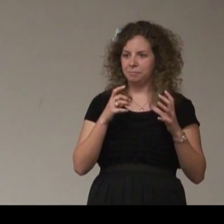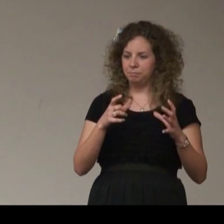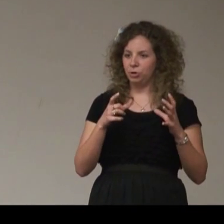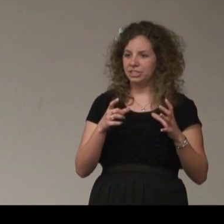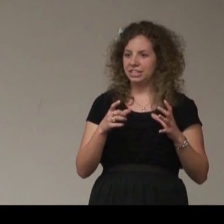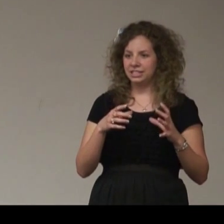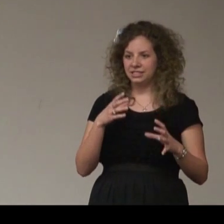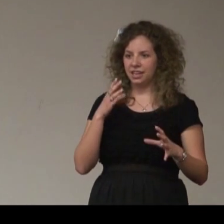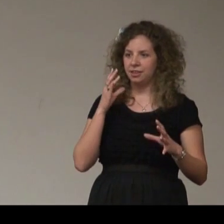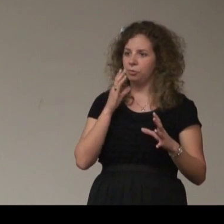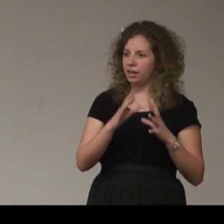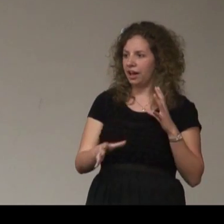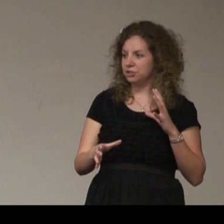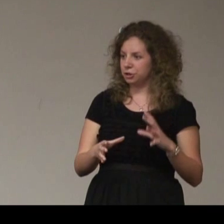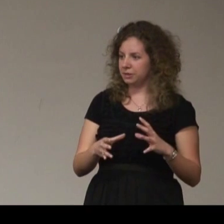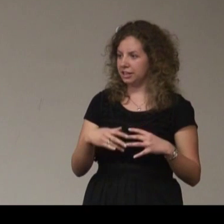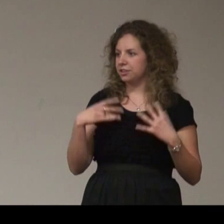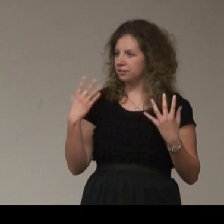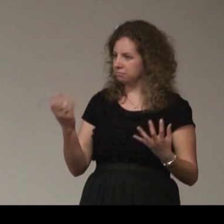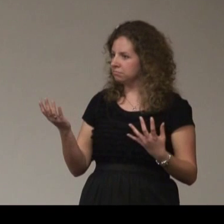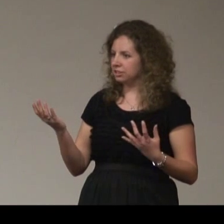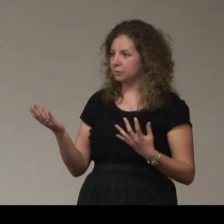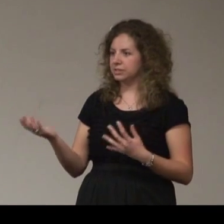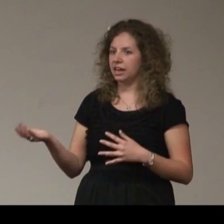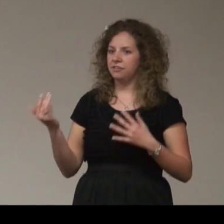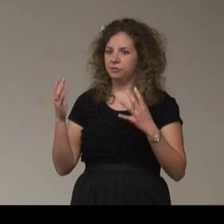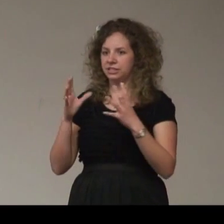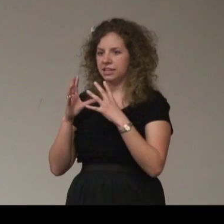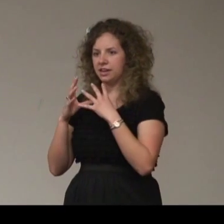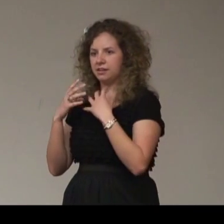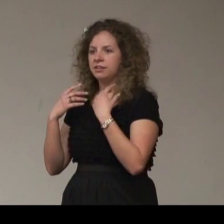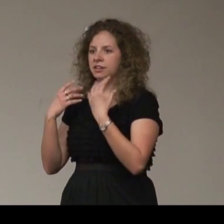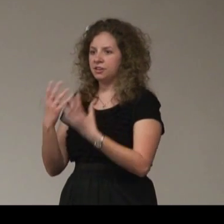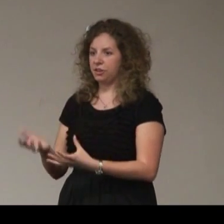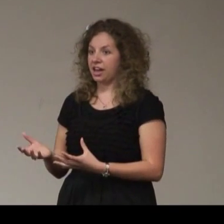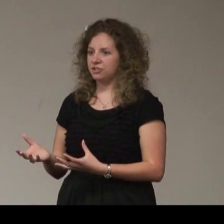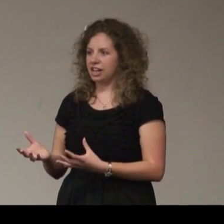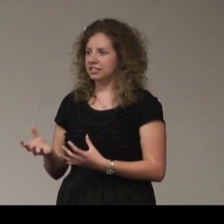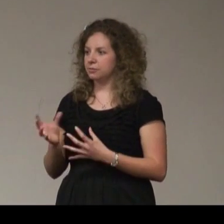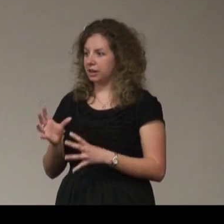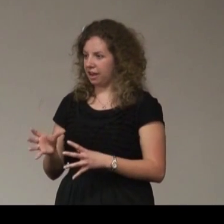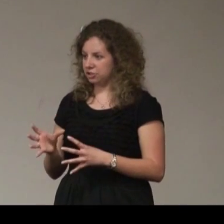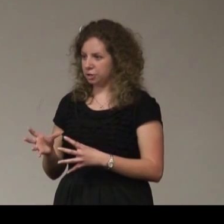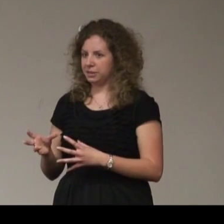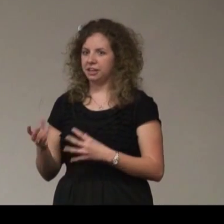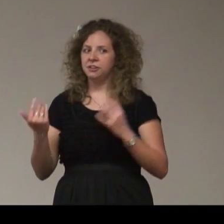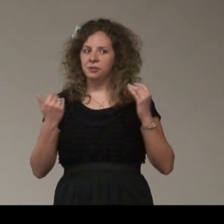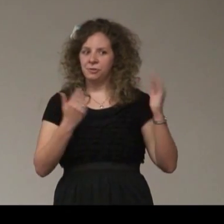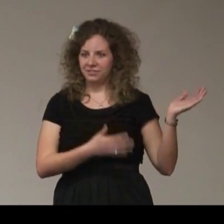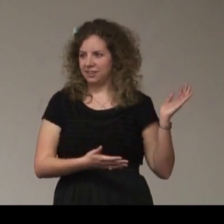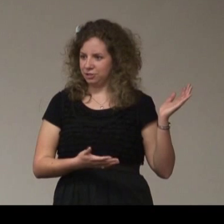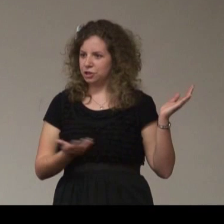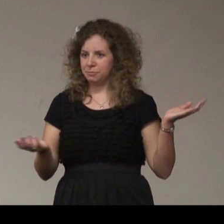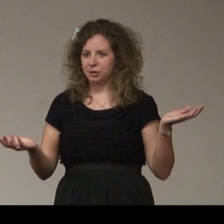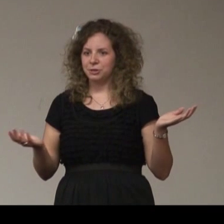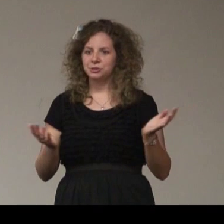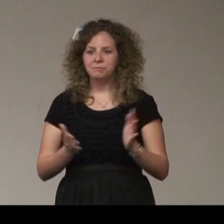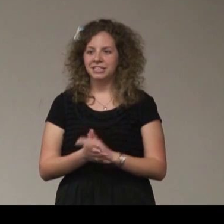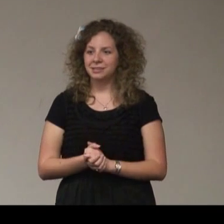The bulletin had said that we'll have interpreting, the thing was that if we say, if we advertise that we're going to have interpreting, we have to have an interpreter, which makes